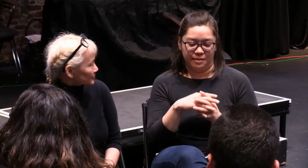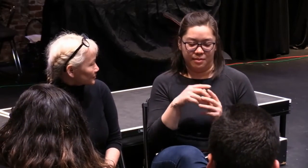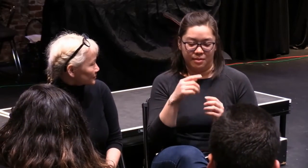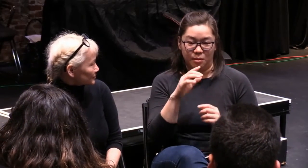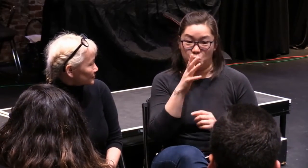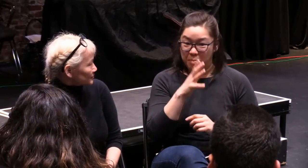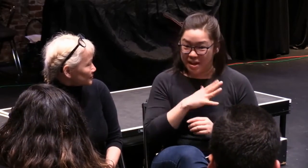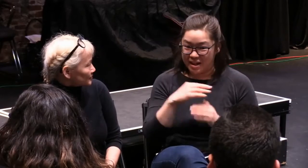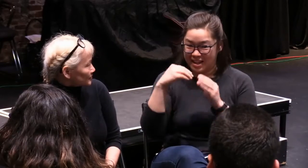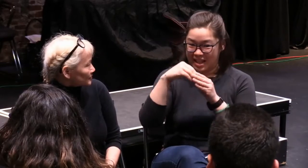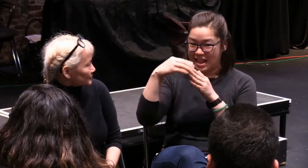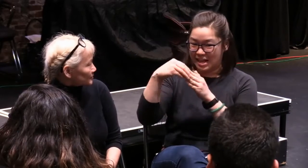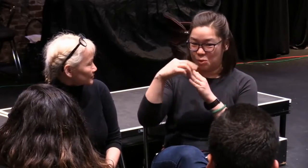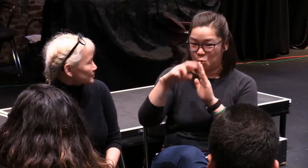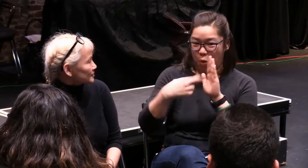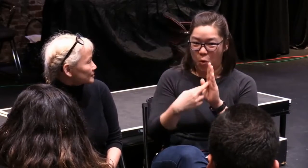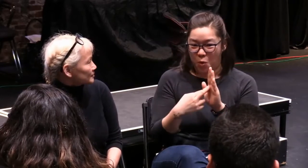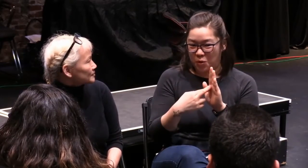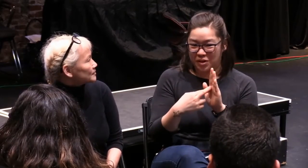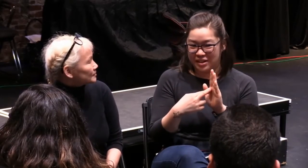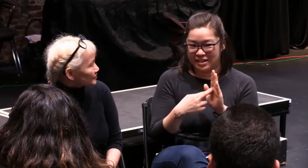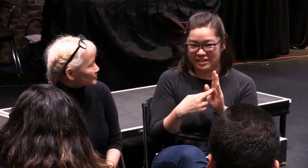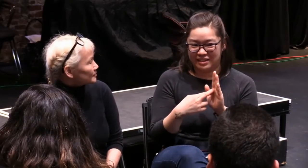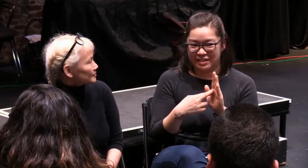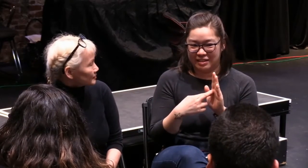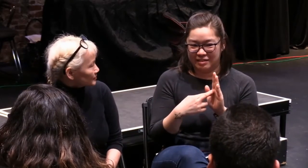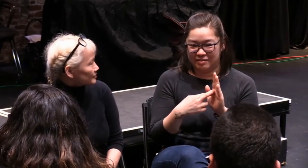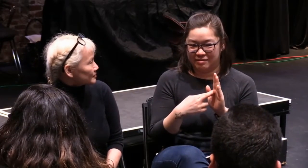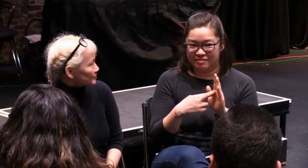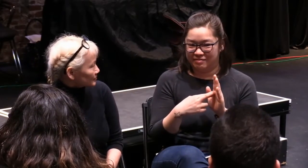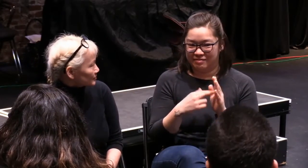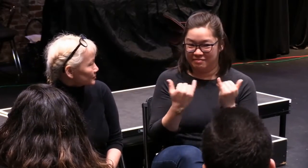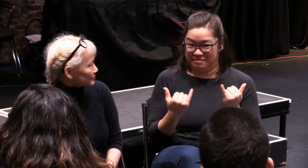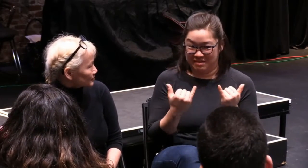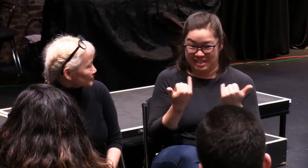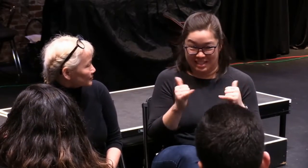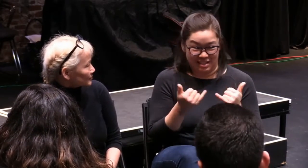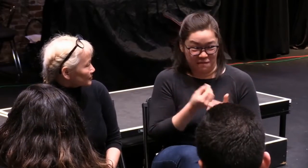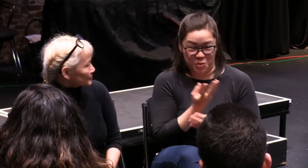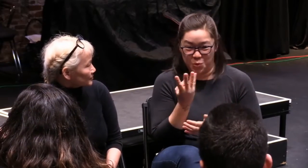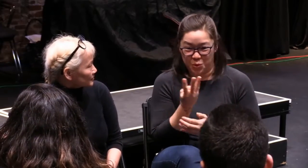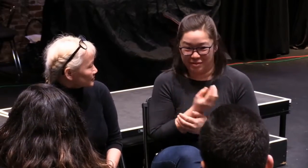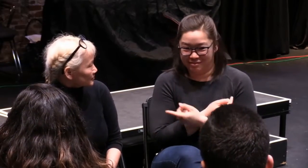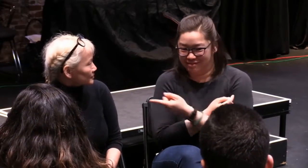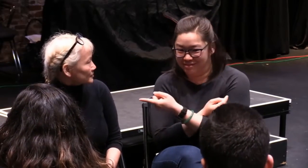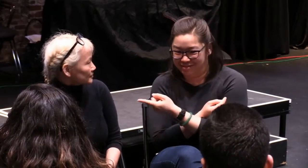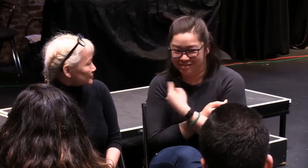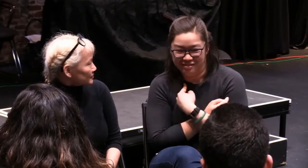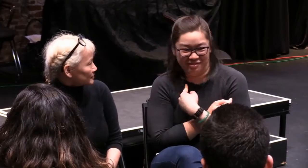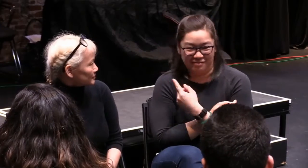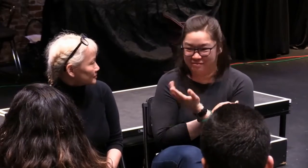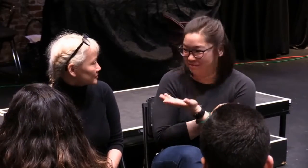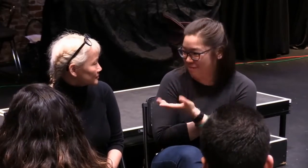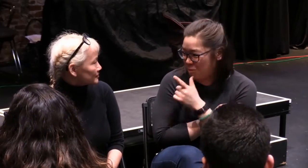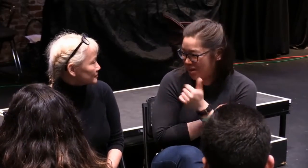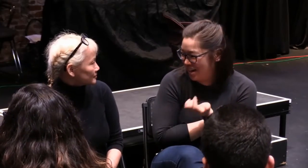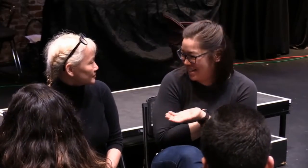not enough representation of people of color or women in leadership roles in those student organizations. And that's still a